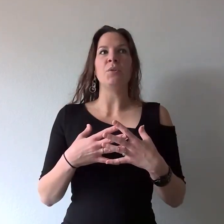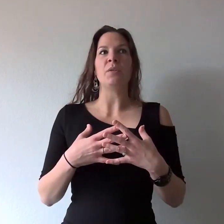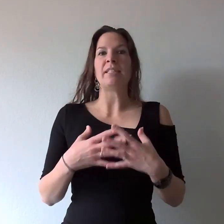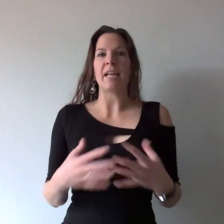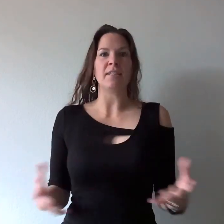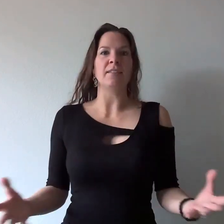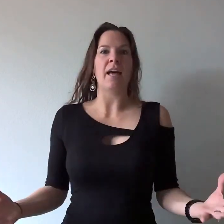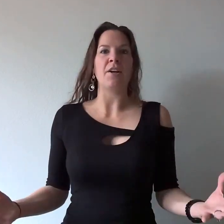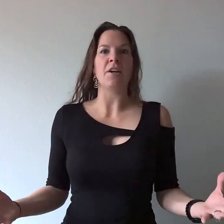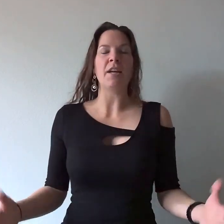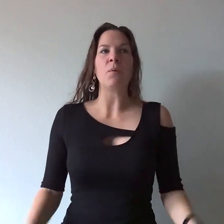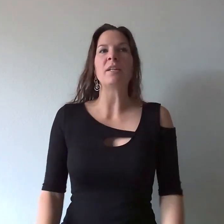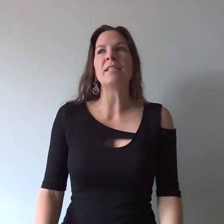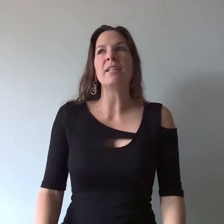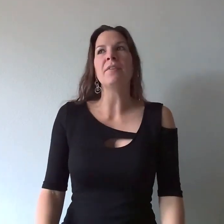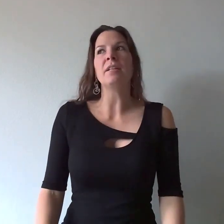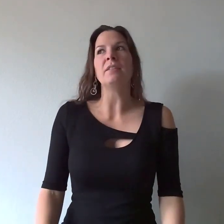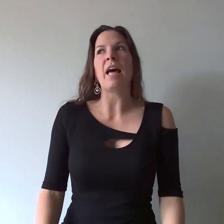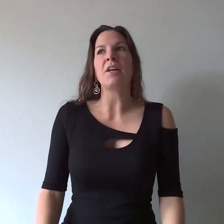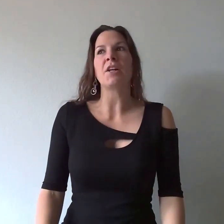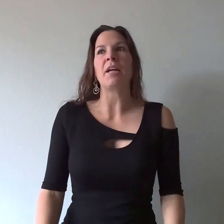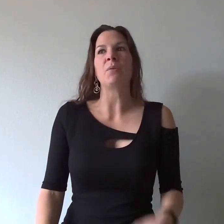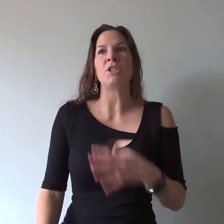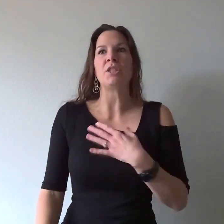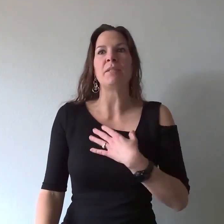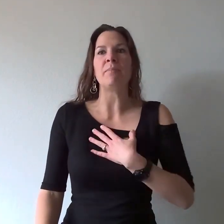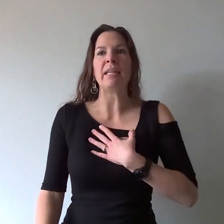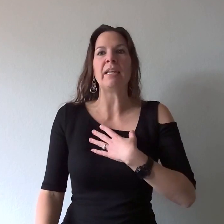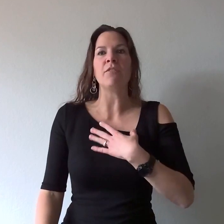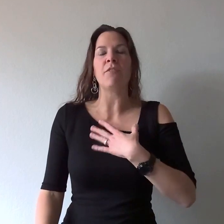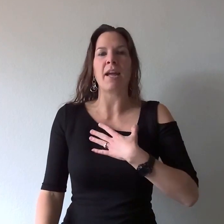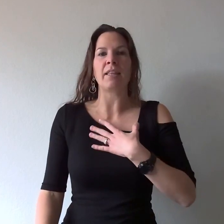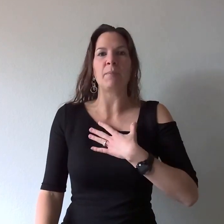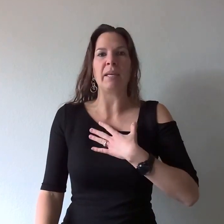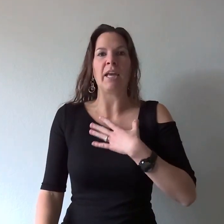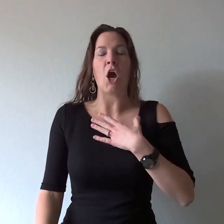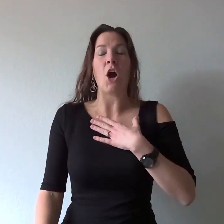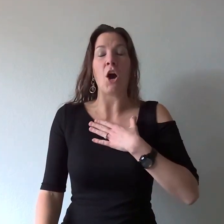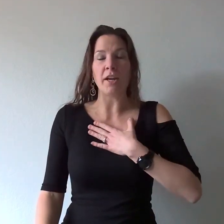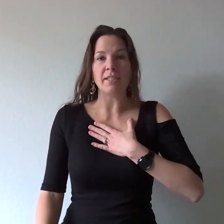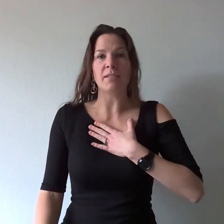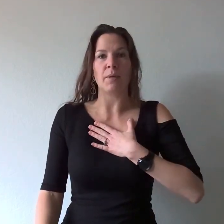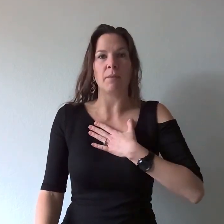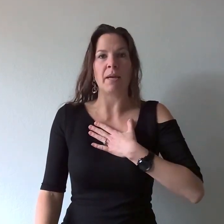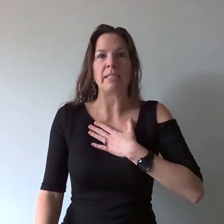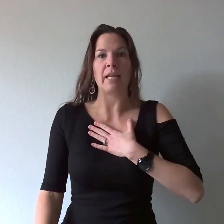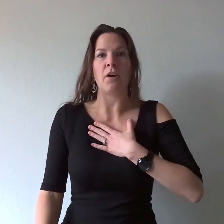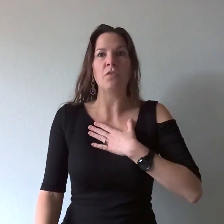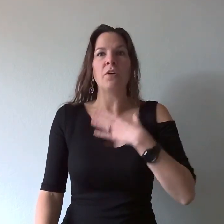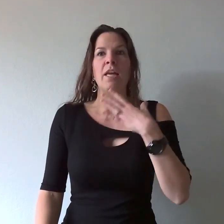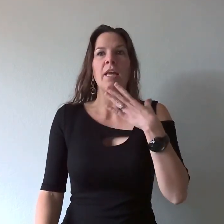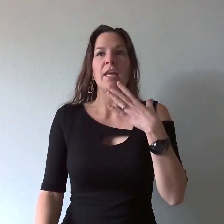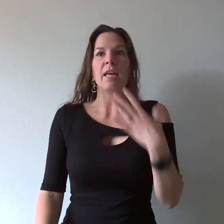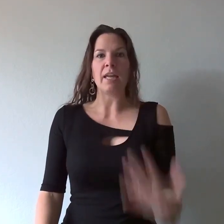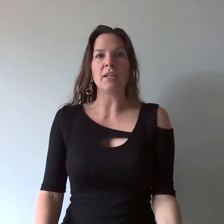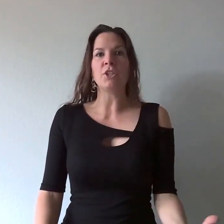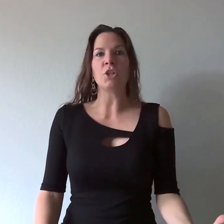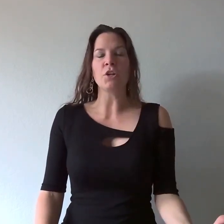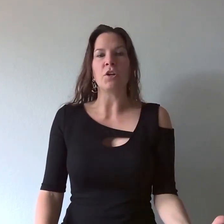send a letter it wasn't even a letter it was just me finally being honest with myself in a journal